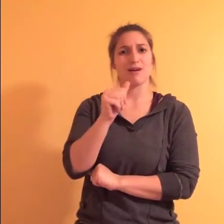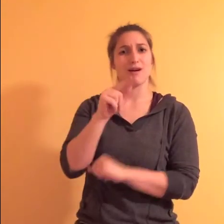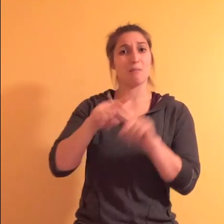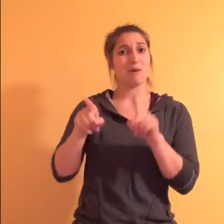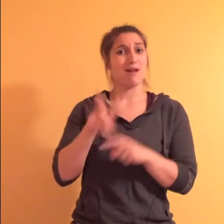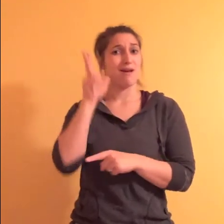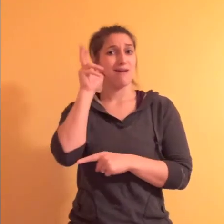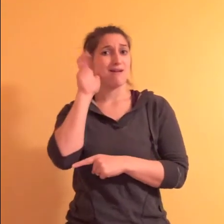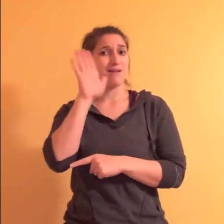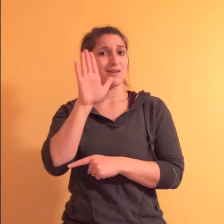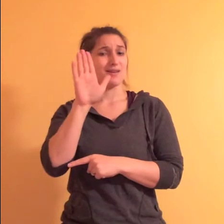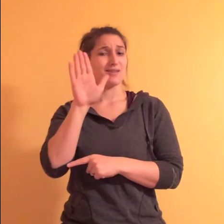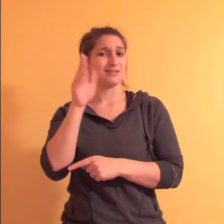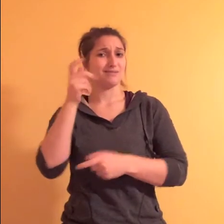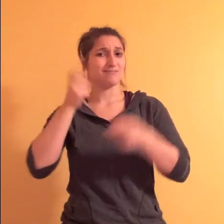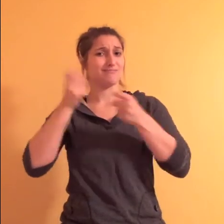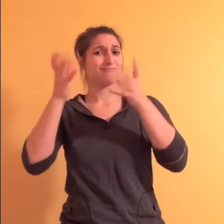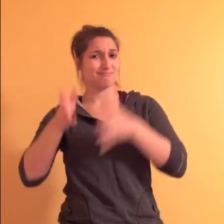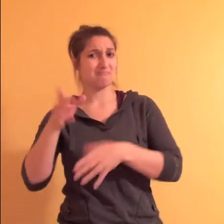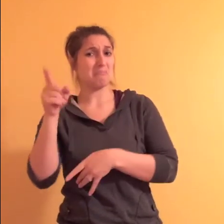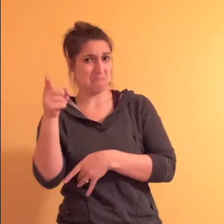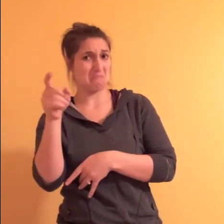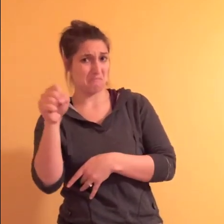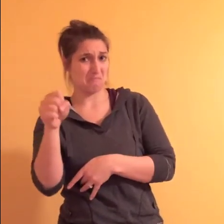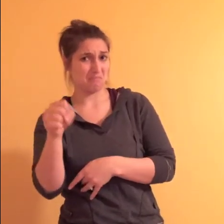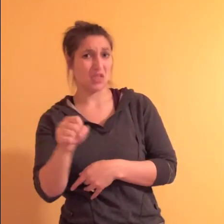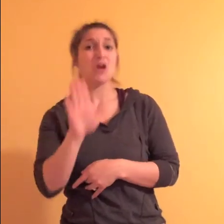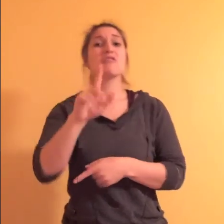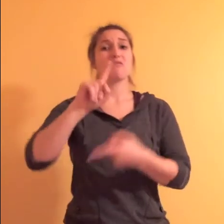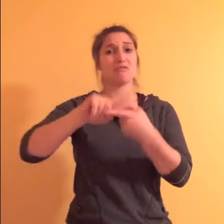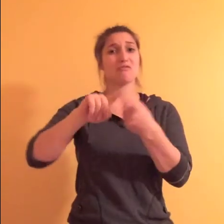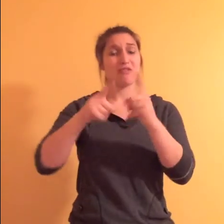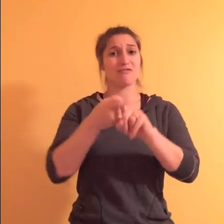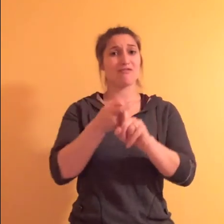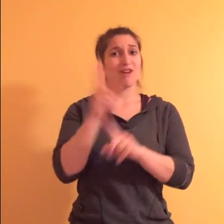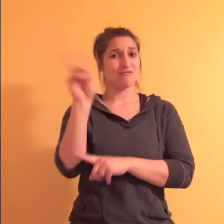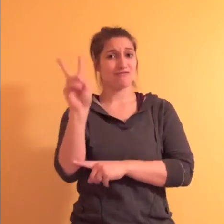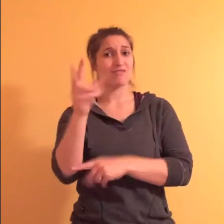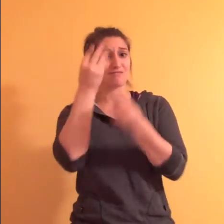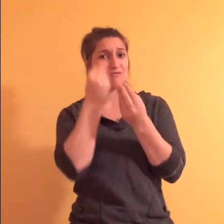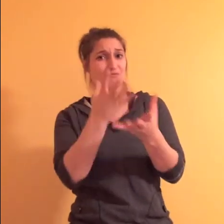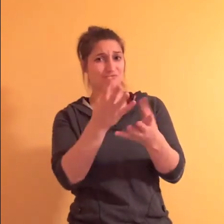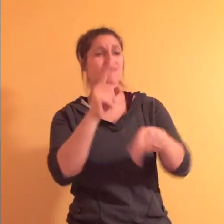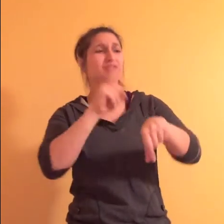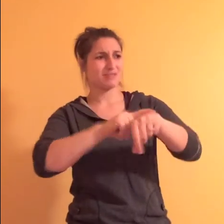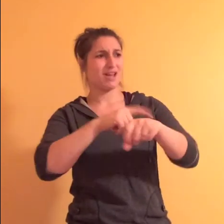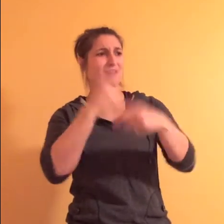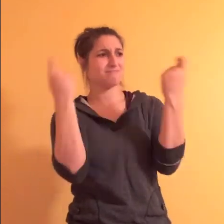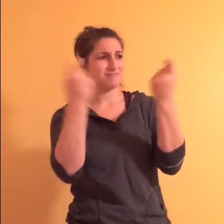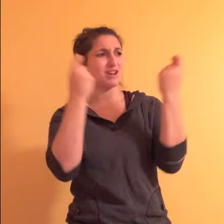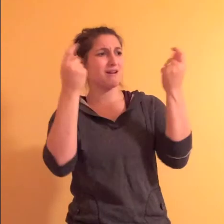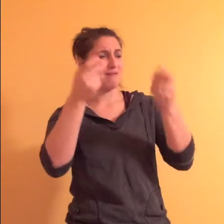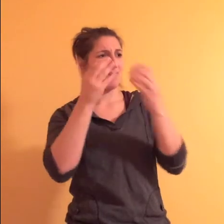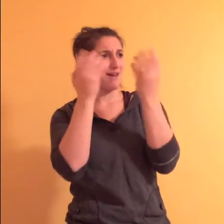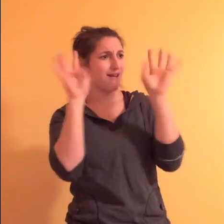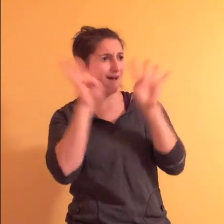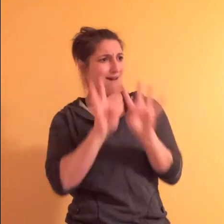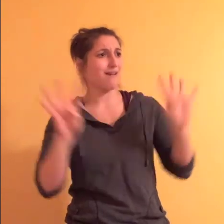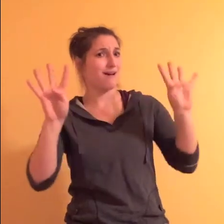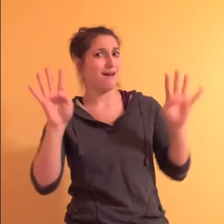heard his agent is. So your friend Veronica, it's time to celebrate Hanukkah. O.J.